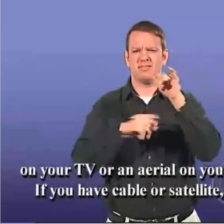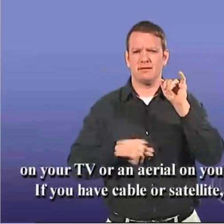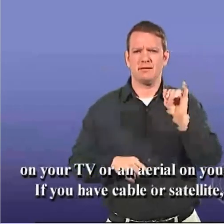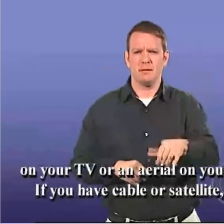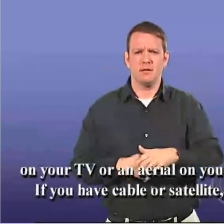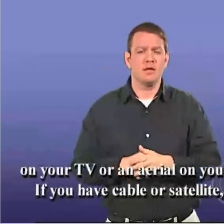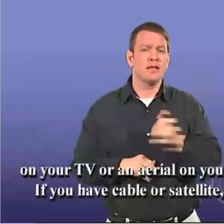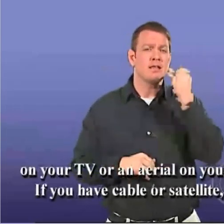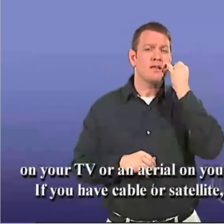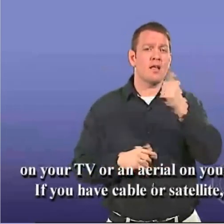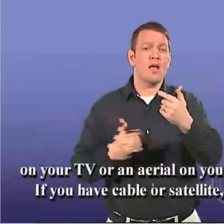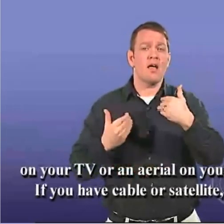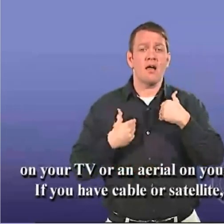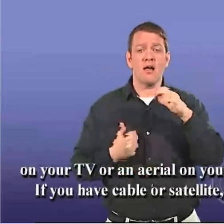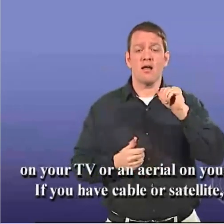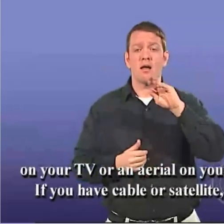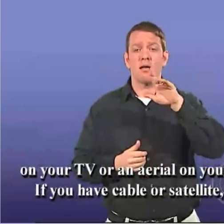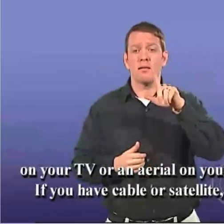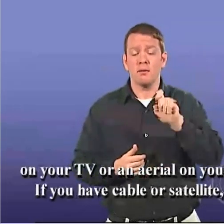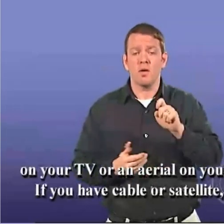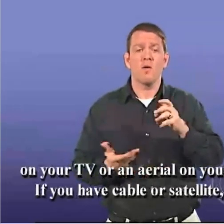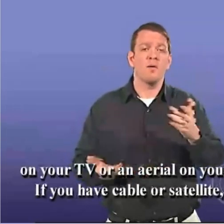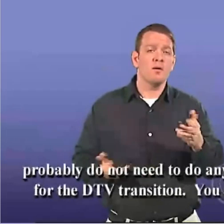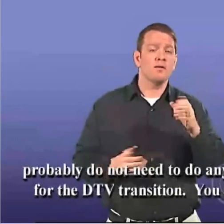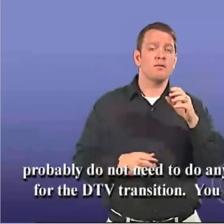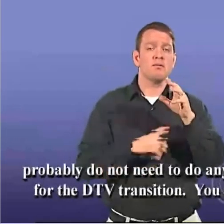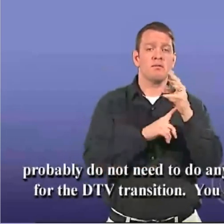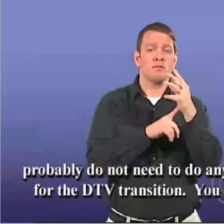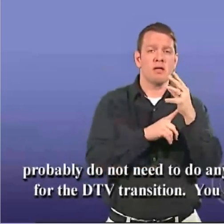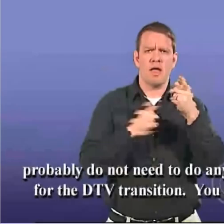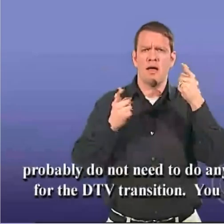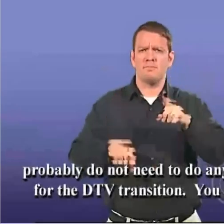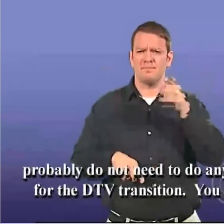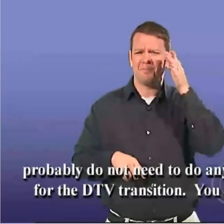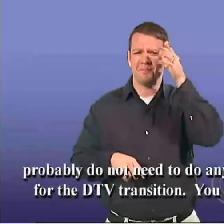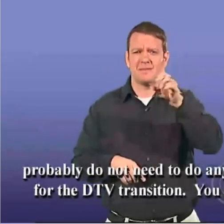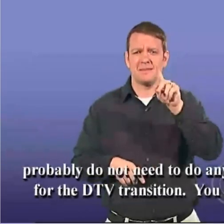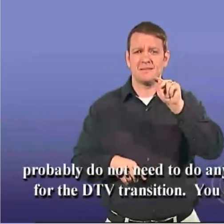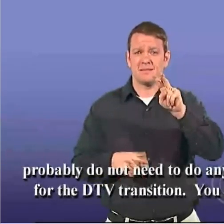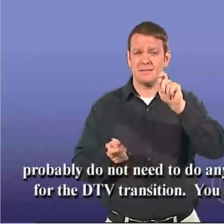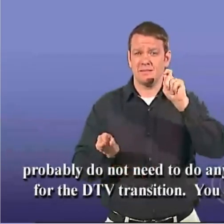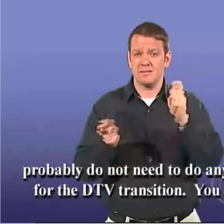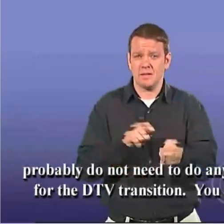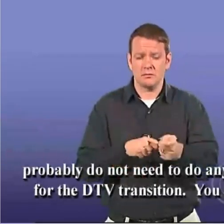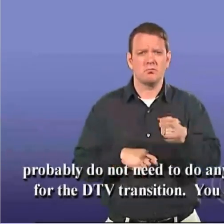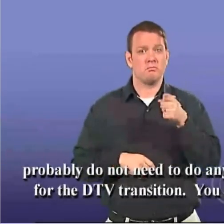If you have cable or satellite, you probably do not need to do anything for the DTV transition.